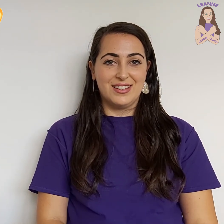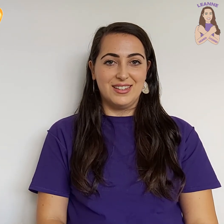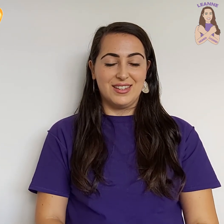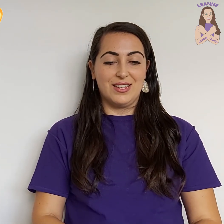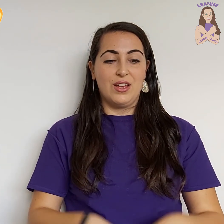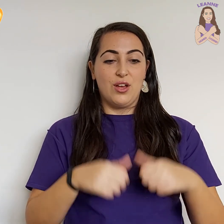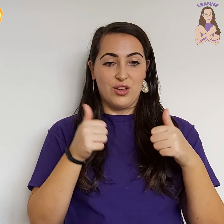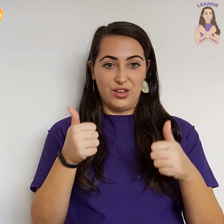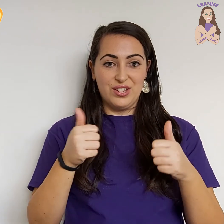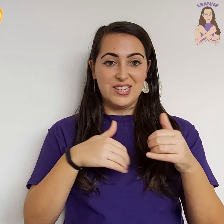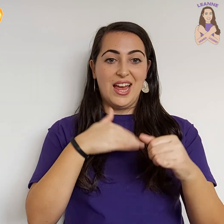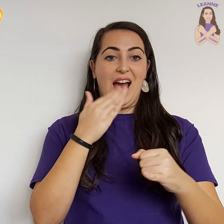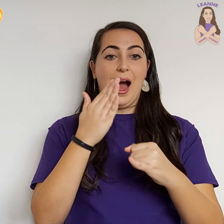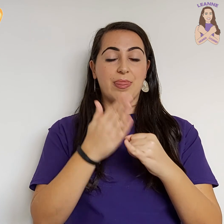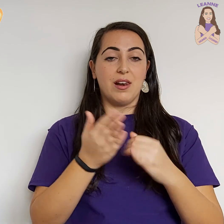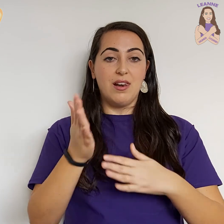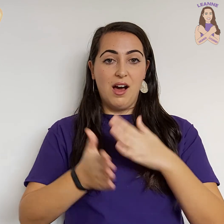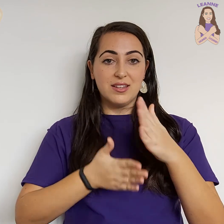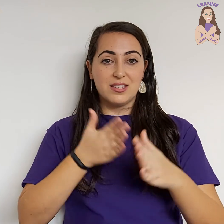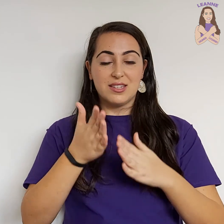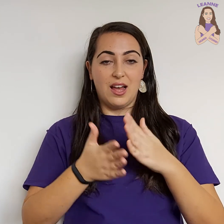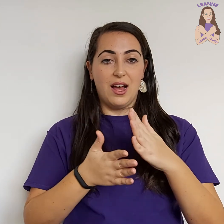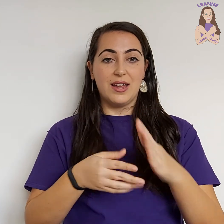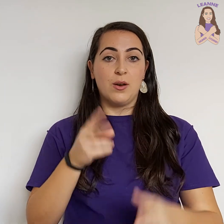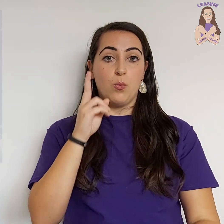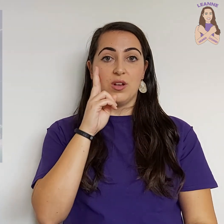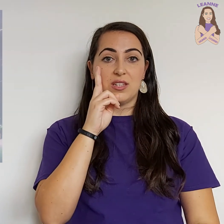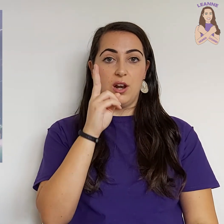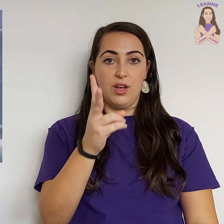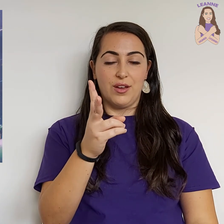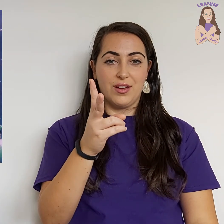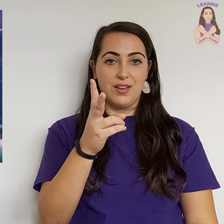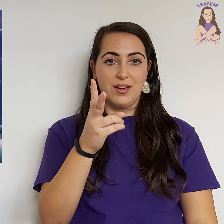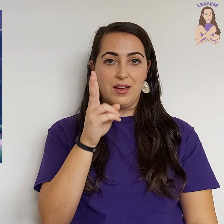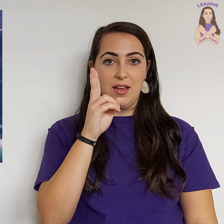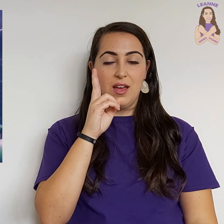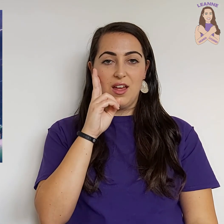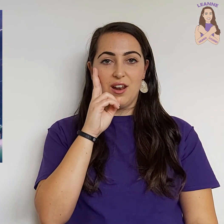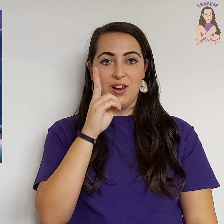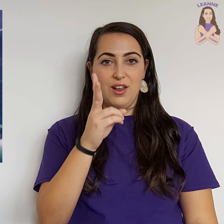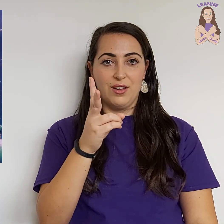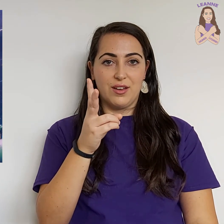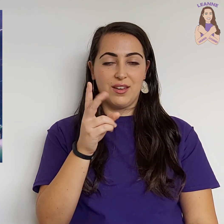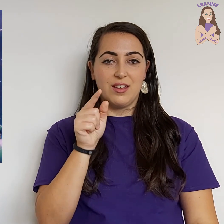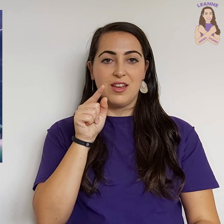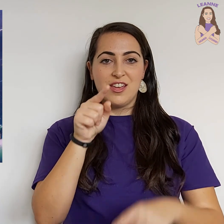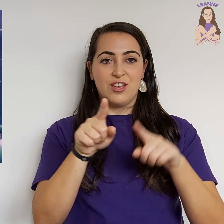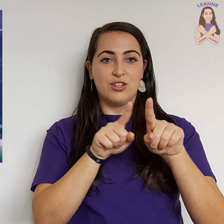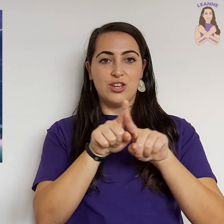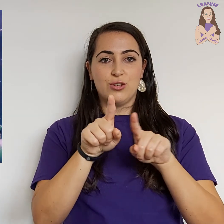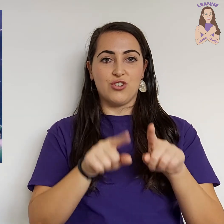Good. And the last sign was look. Look. You try.